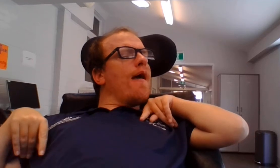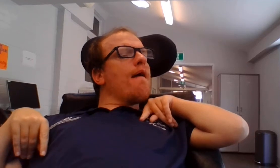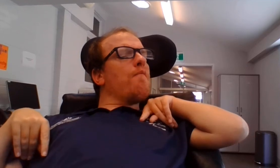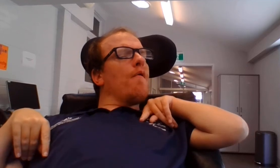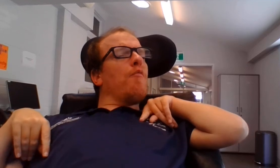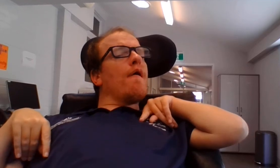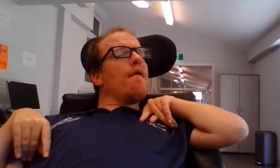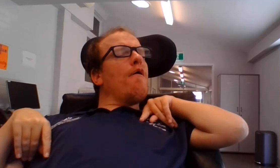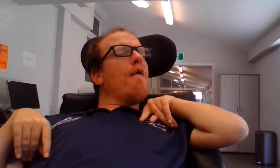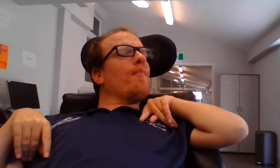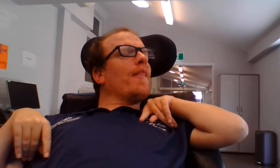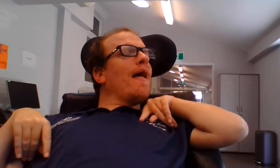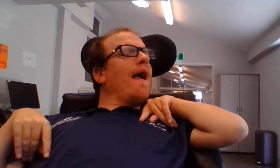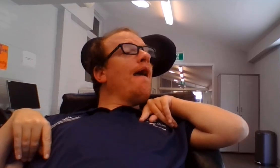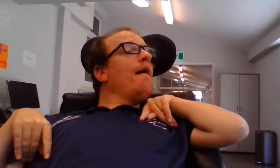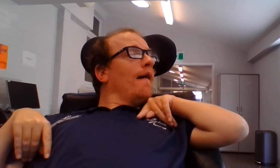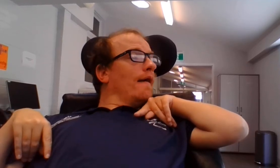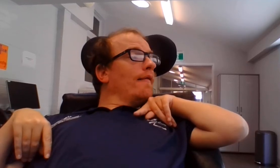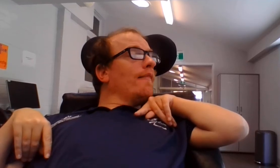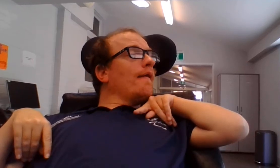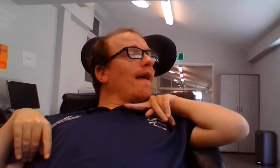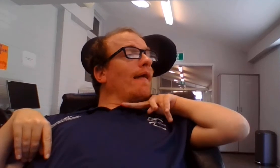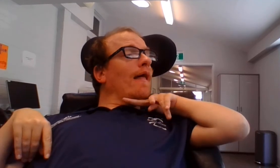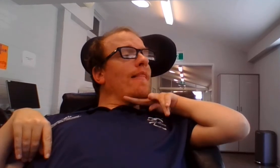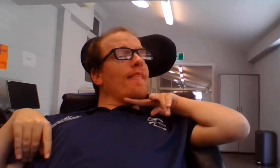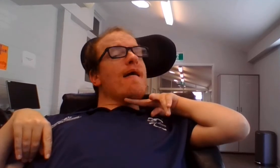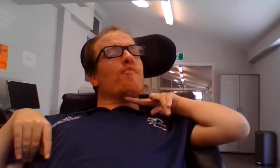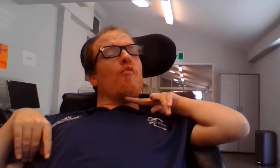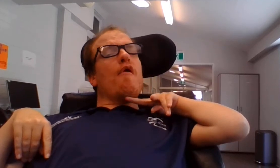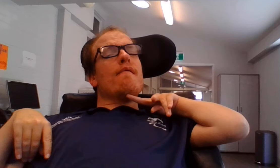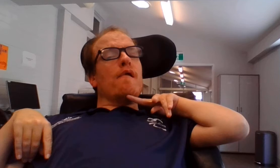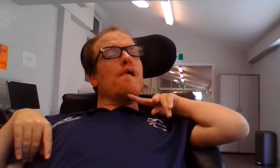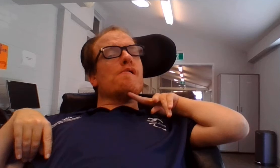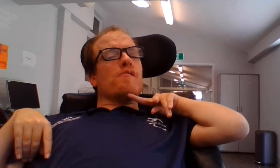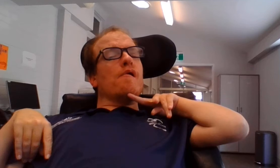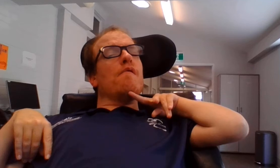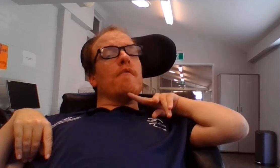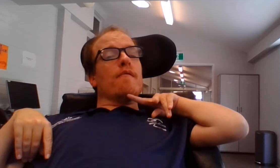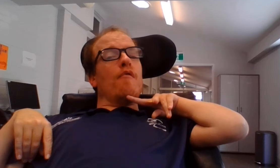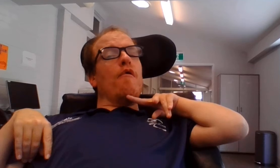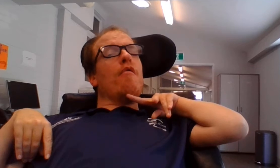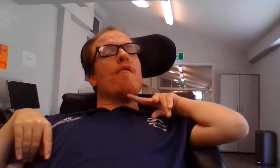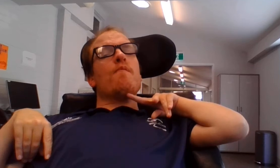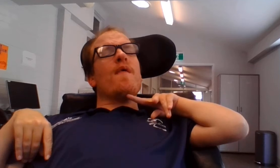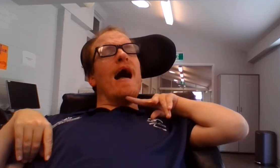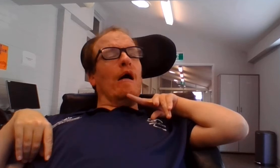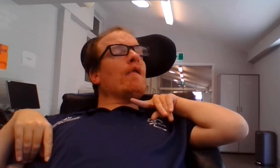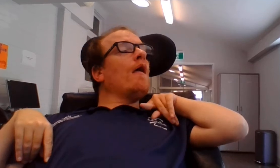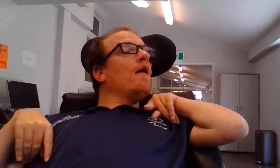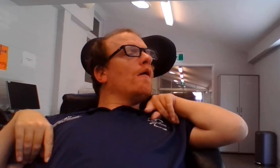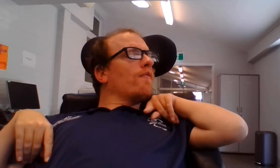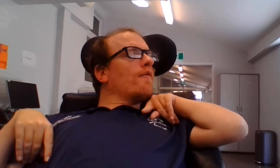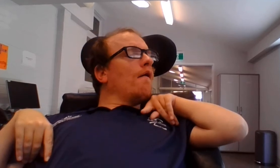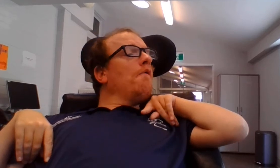there, but we got there in the end, and that's what YouTube is all about. So,